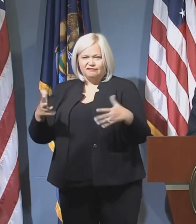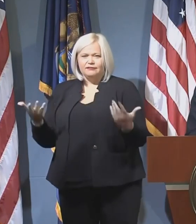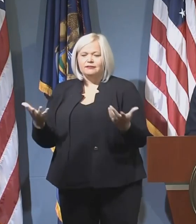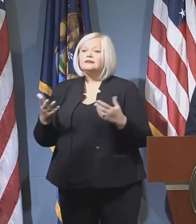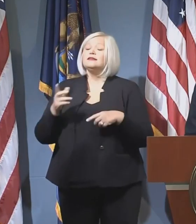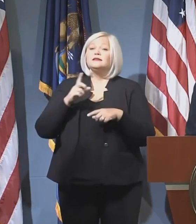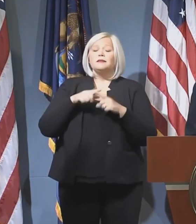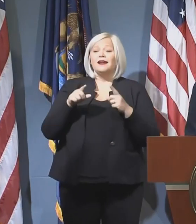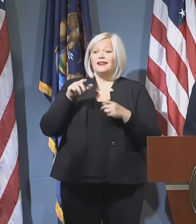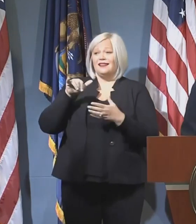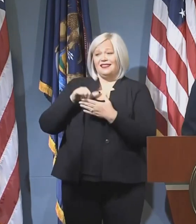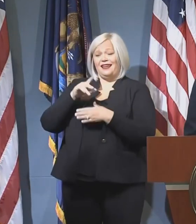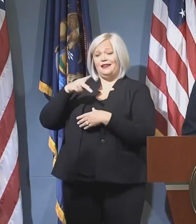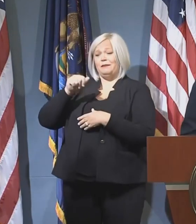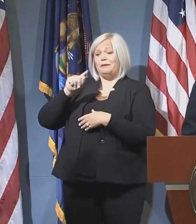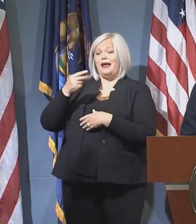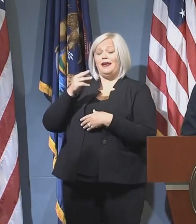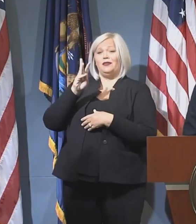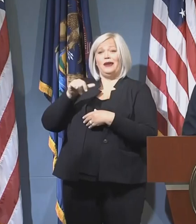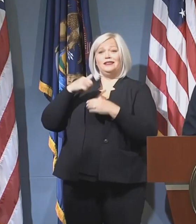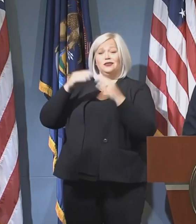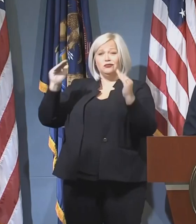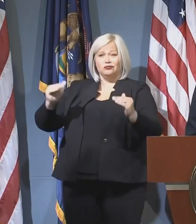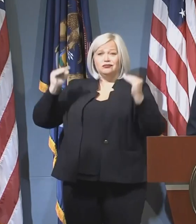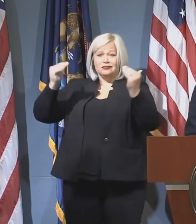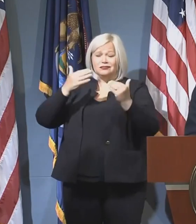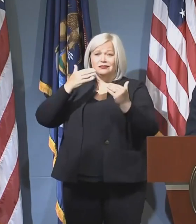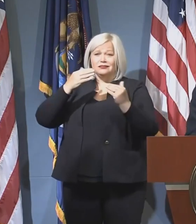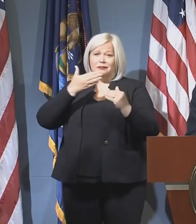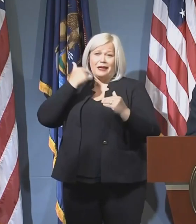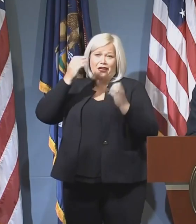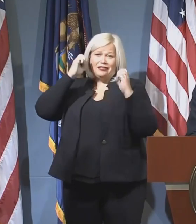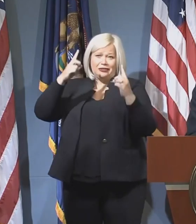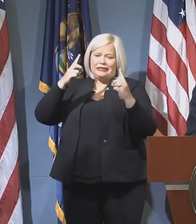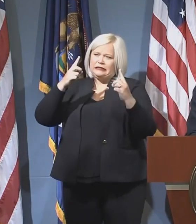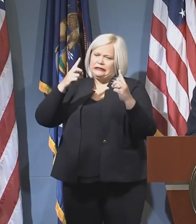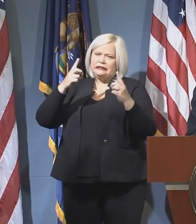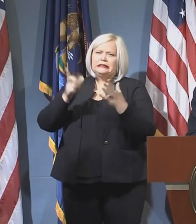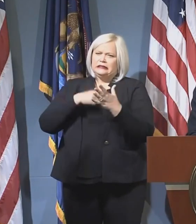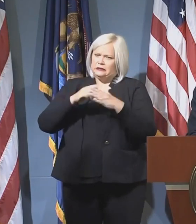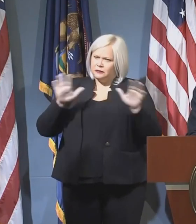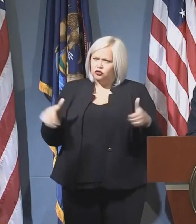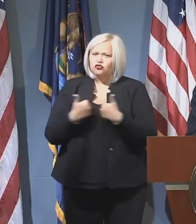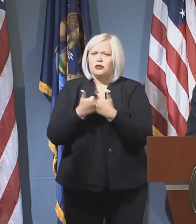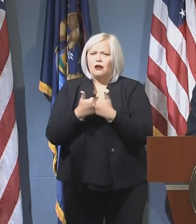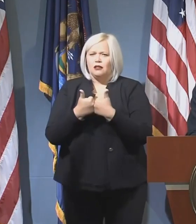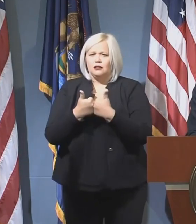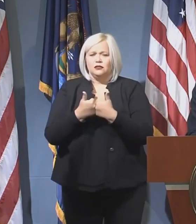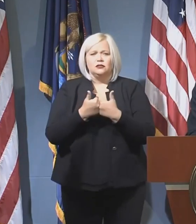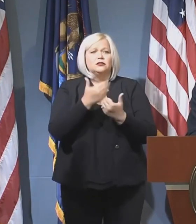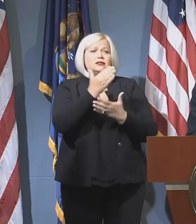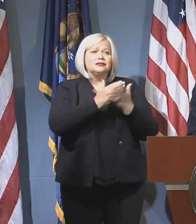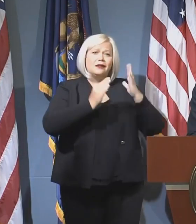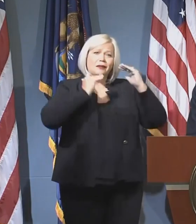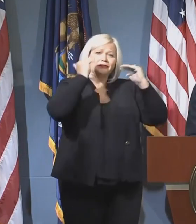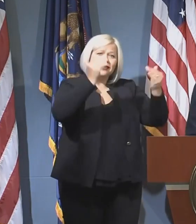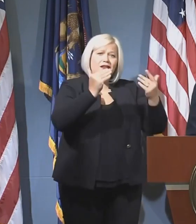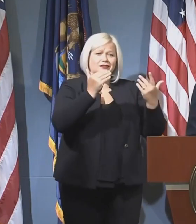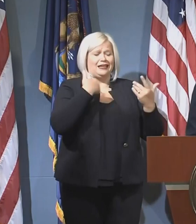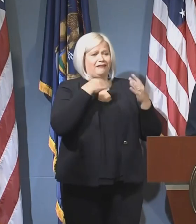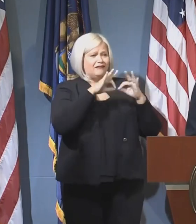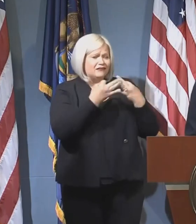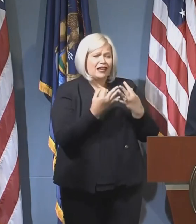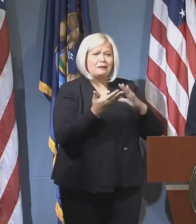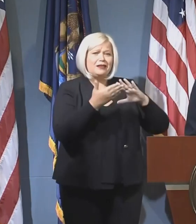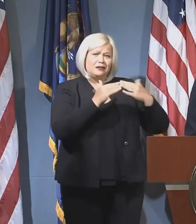But pathways to higher education are oftentimes difficult, primarily for adults who have to balance the work, family, and